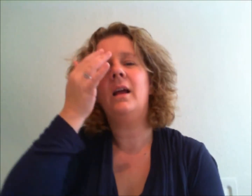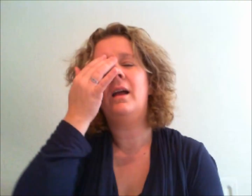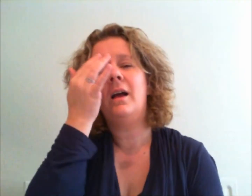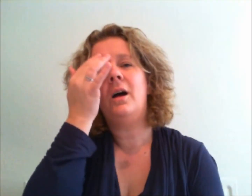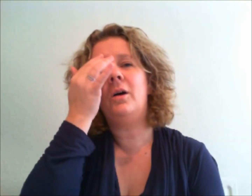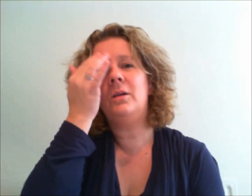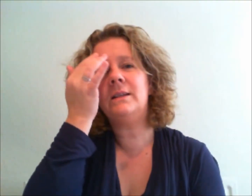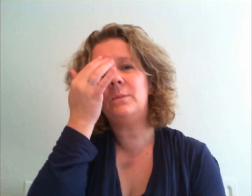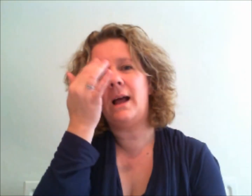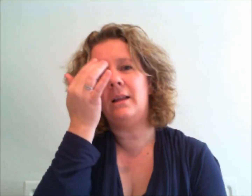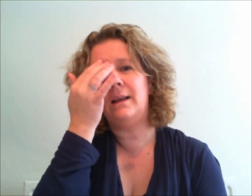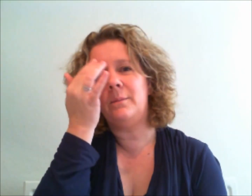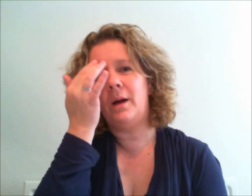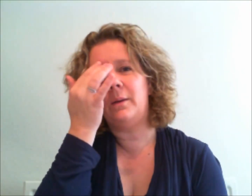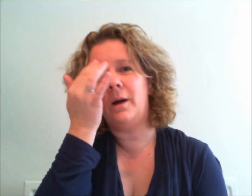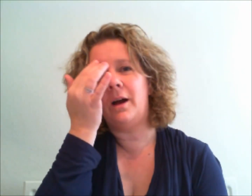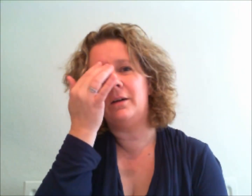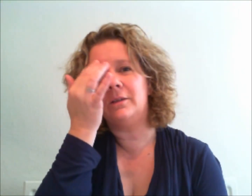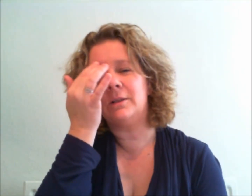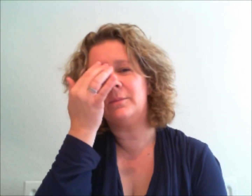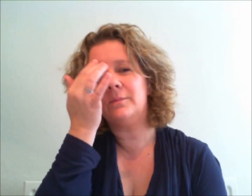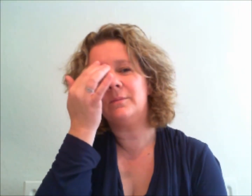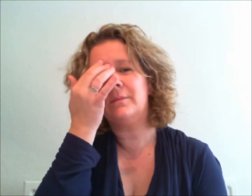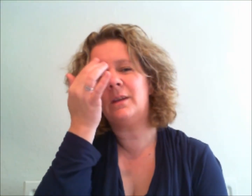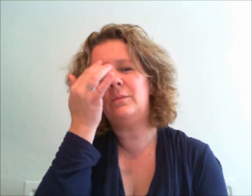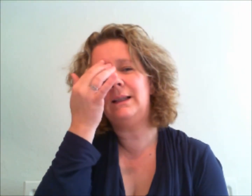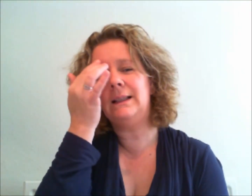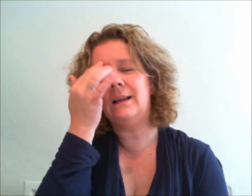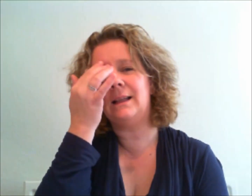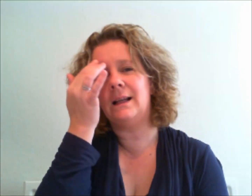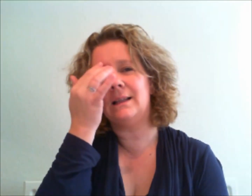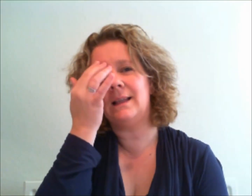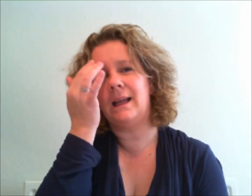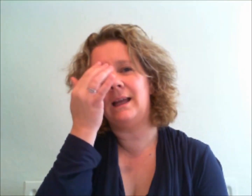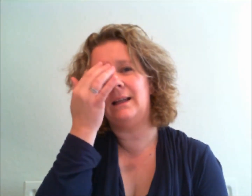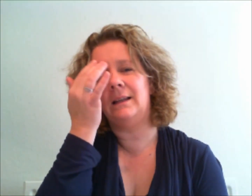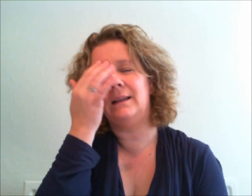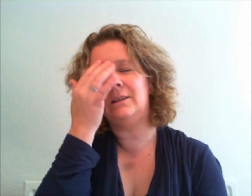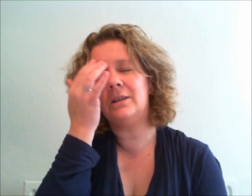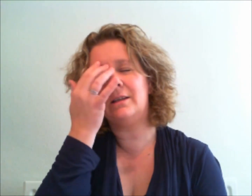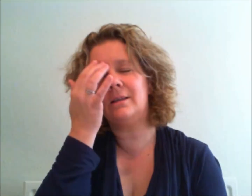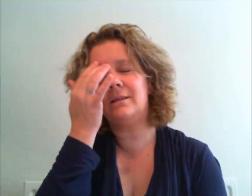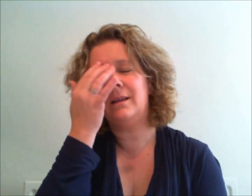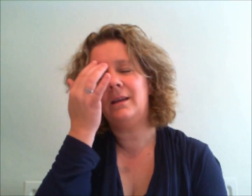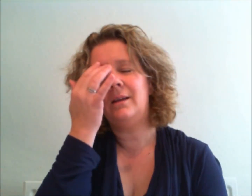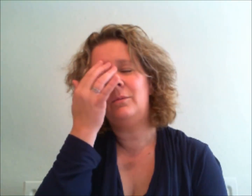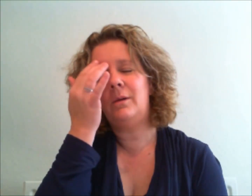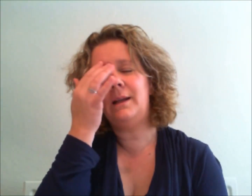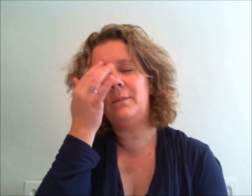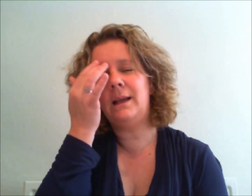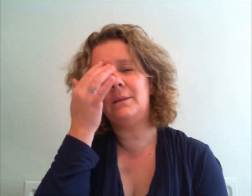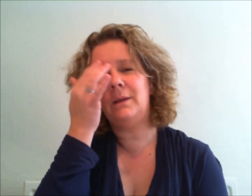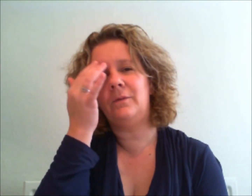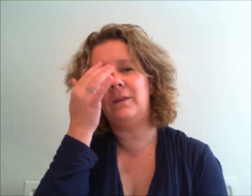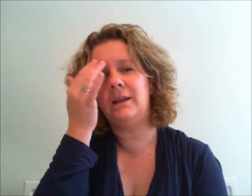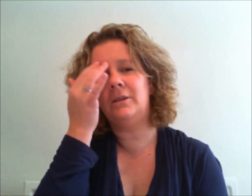all is well in my world all really like that saying it just really makes me feel